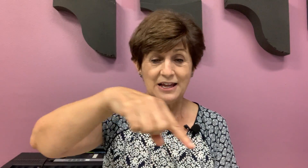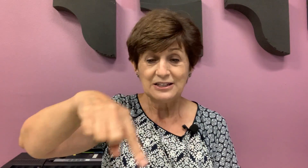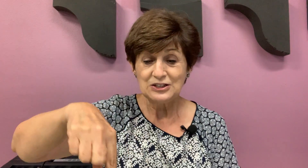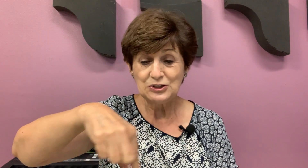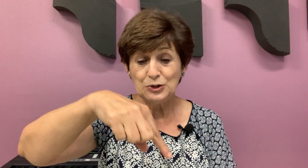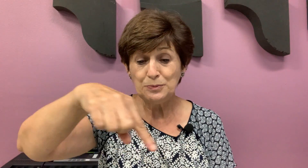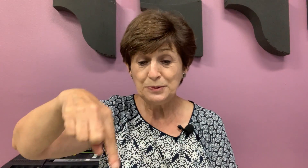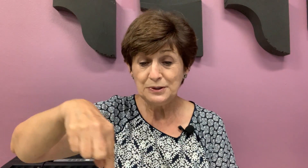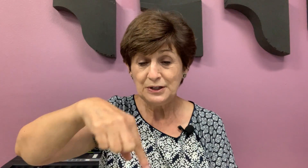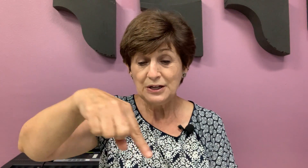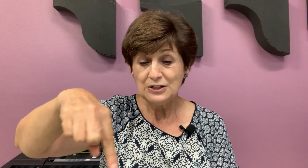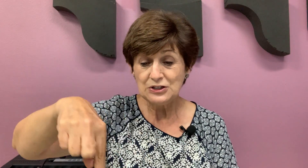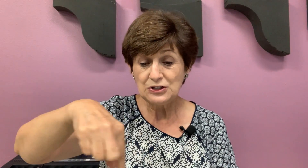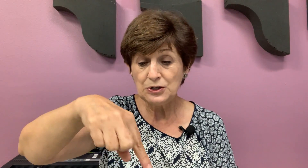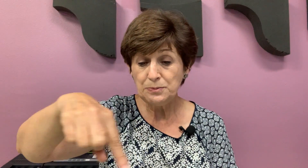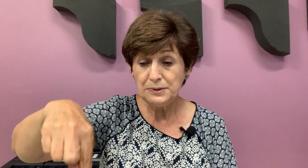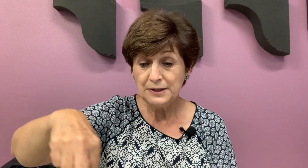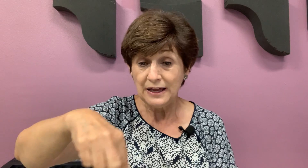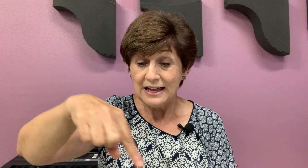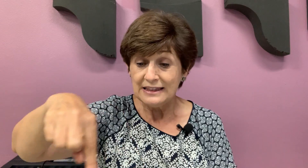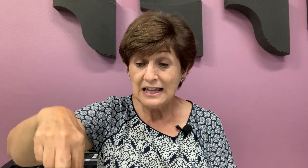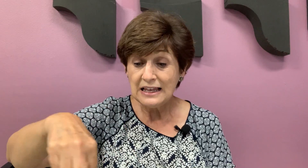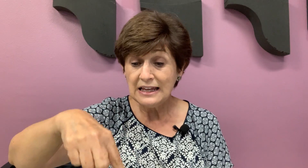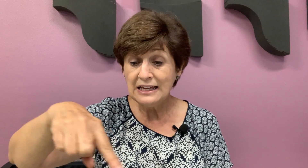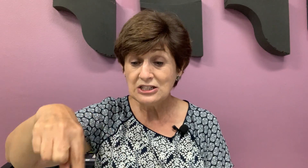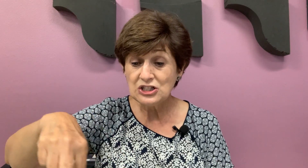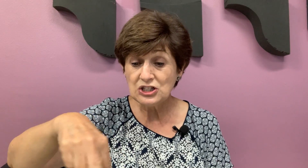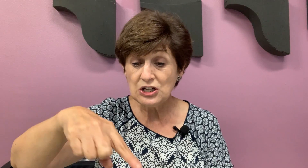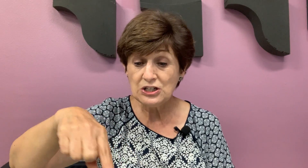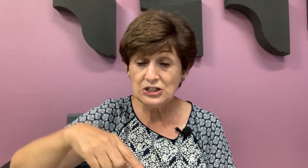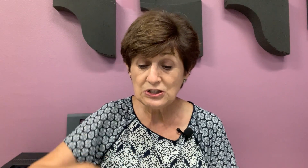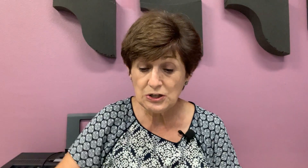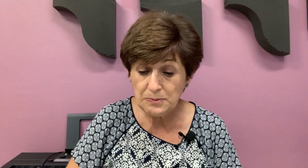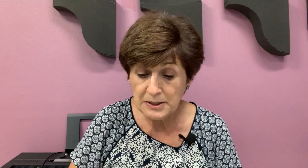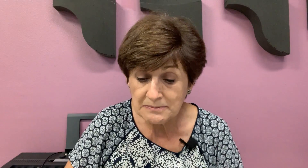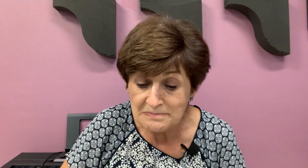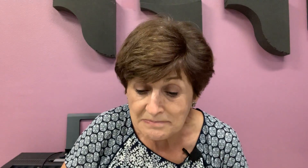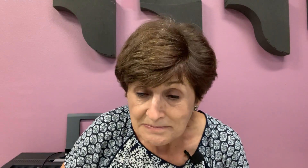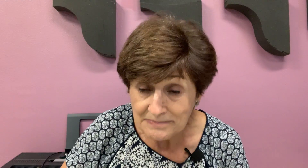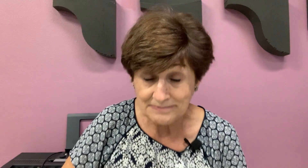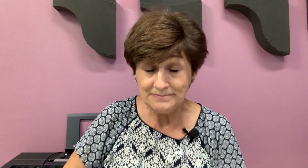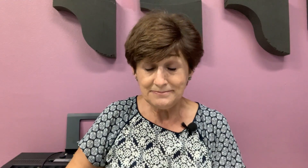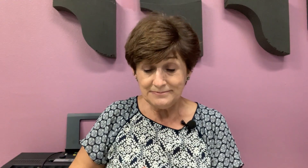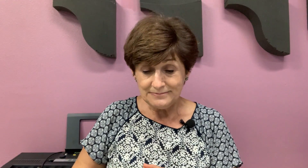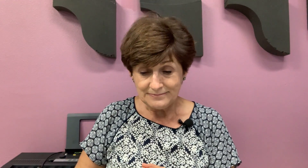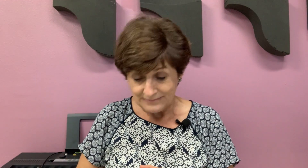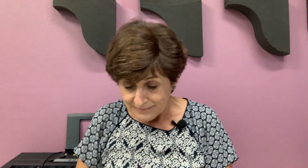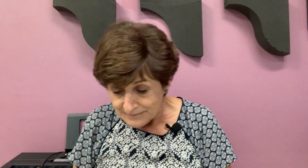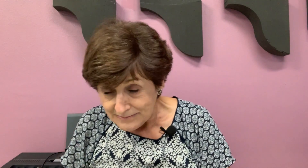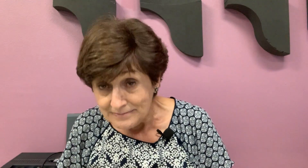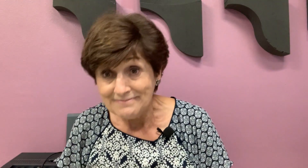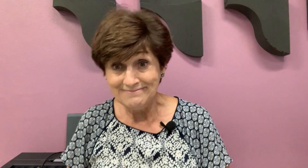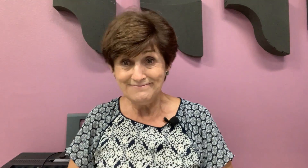Soup, soup, delicious soup. Mmm, mmm,